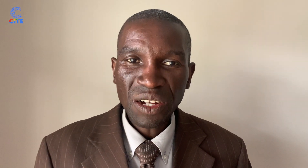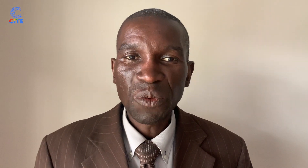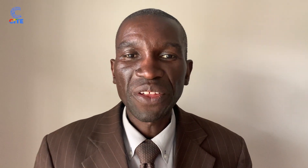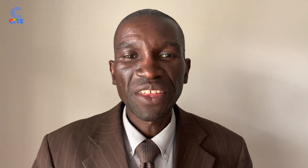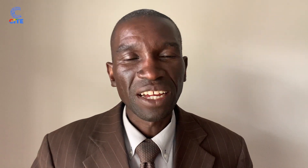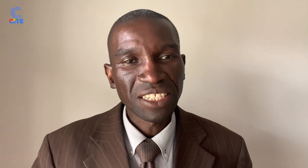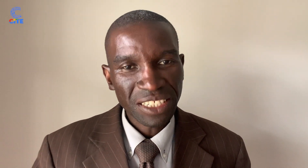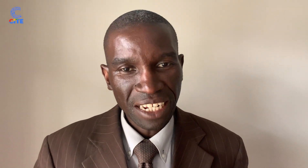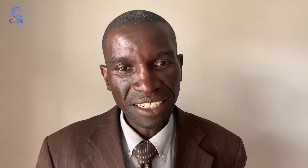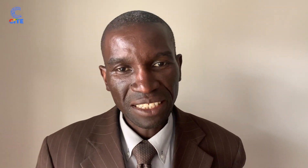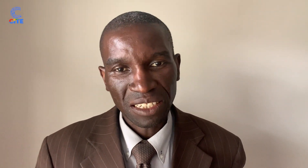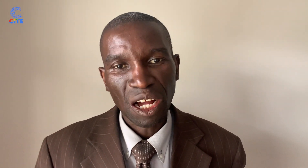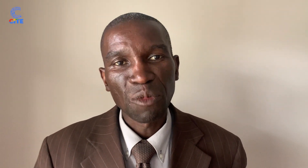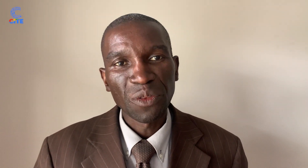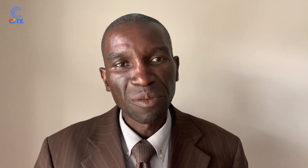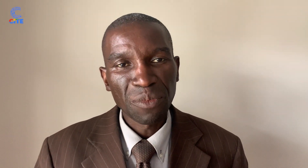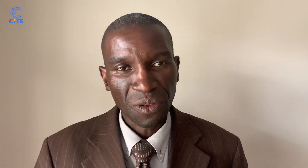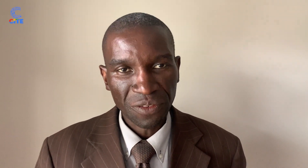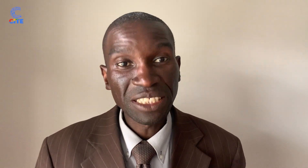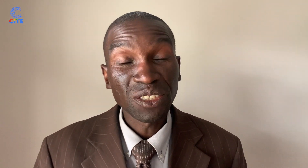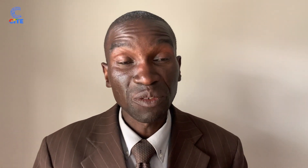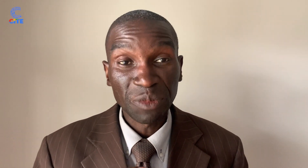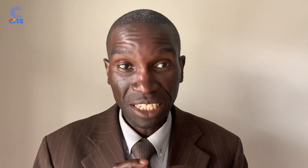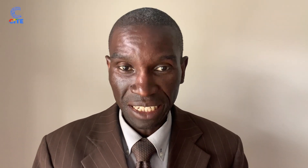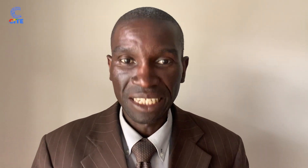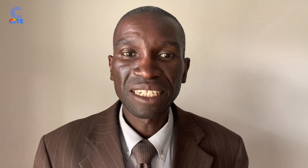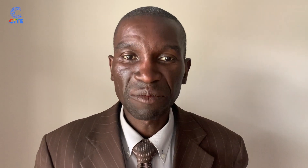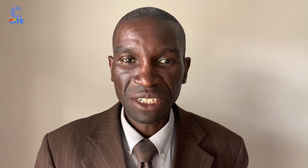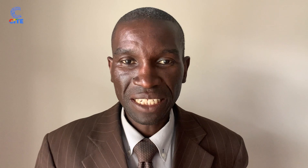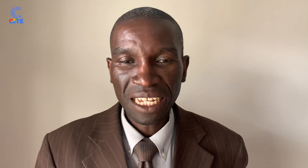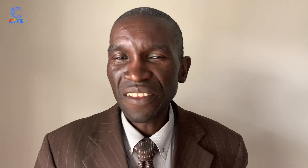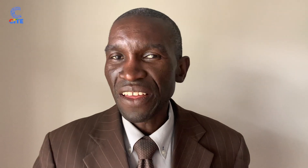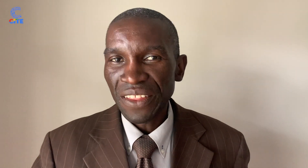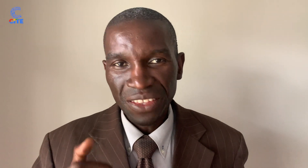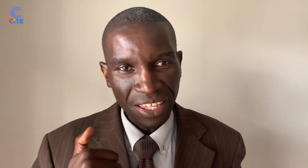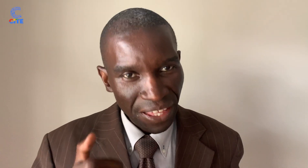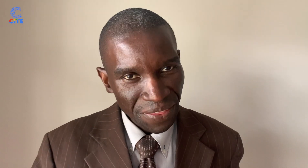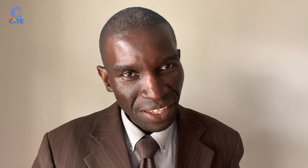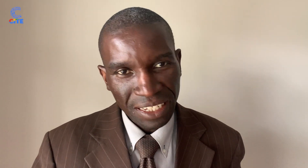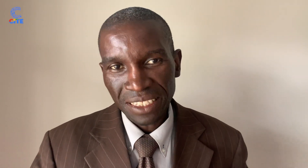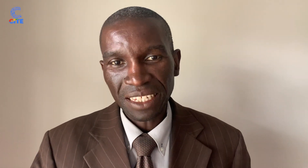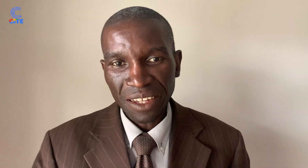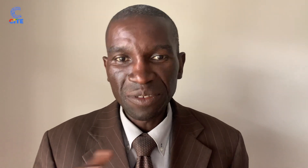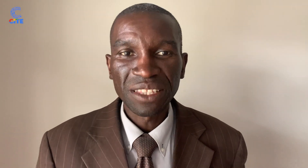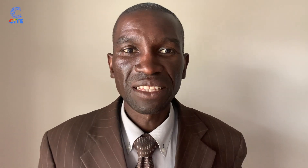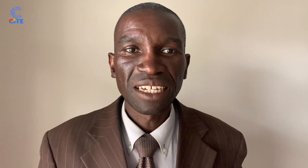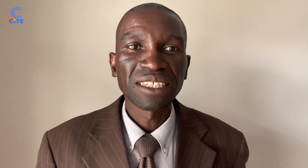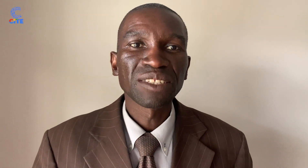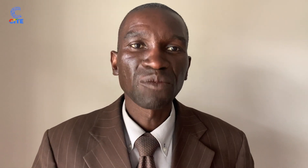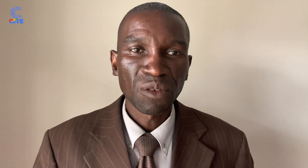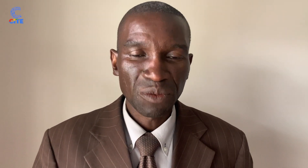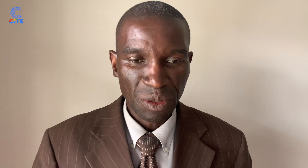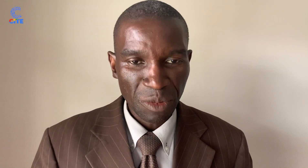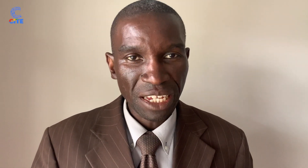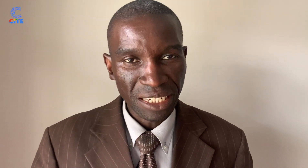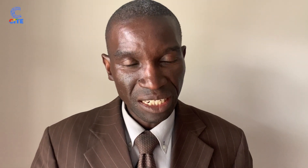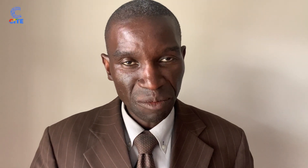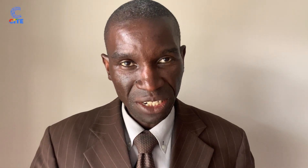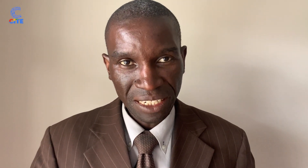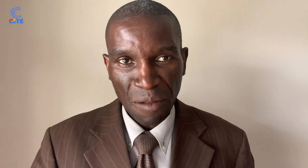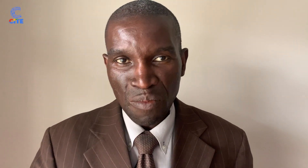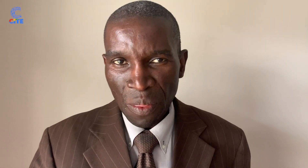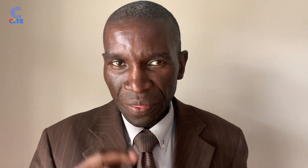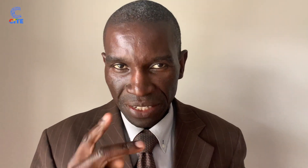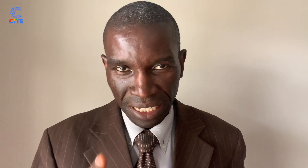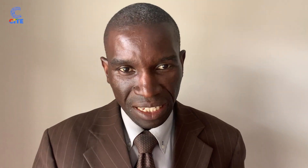Theory, where they are trained about the profession of being an interpreter, the ethics, everything that is involved with being an